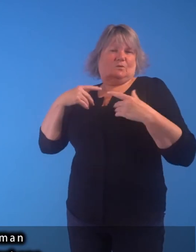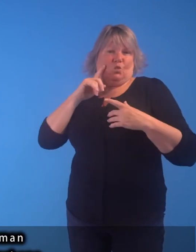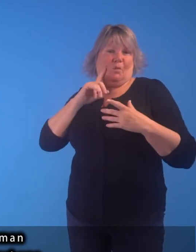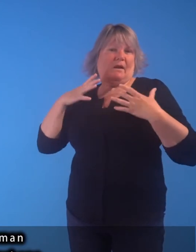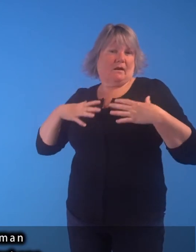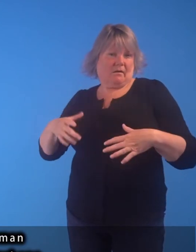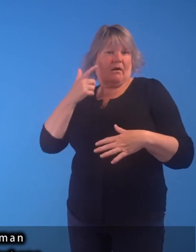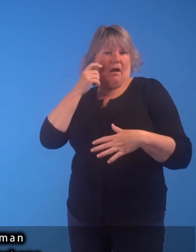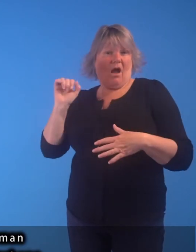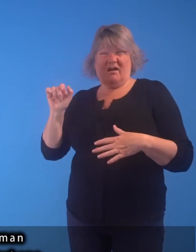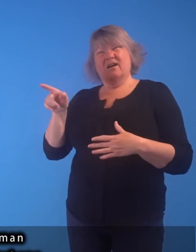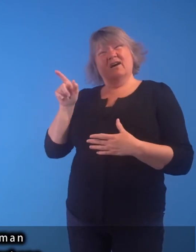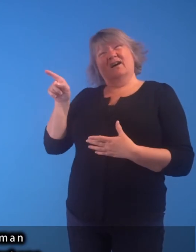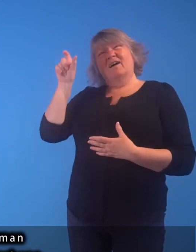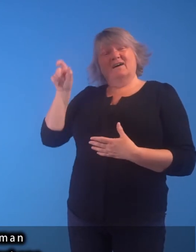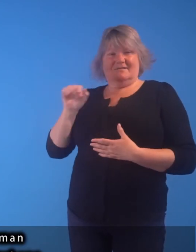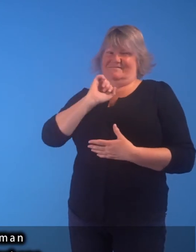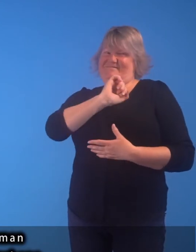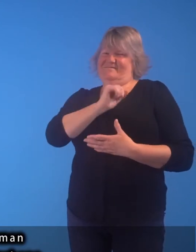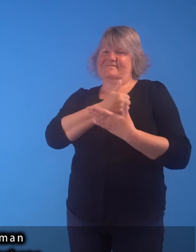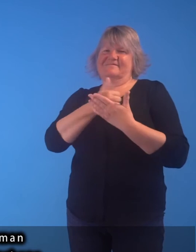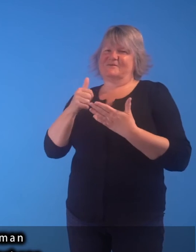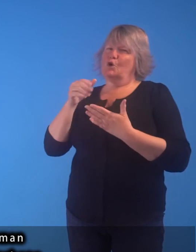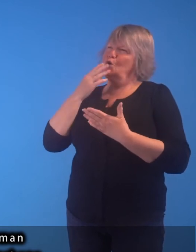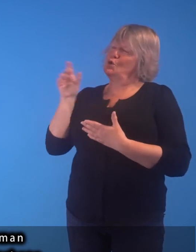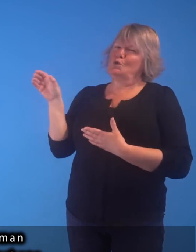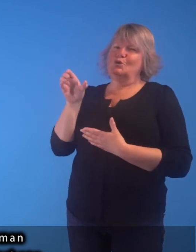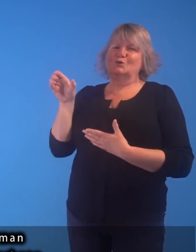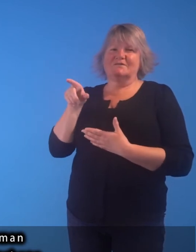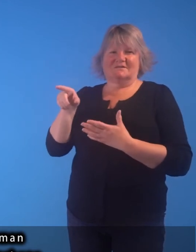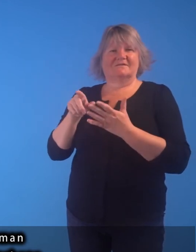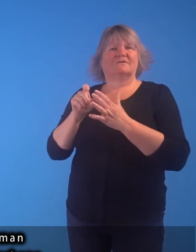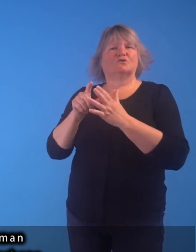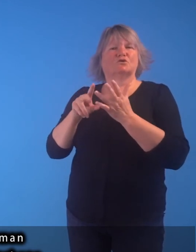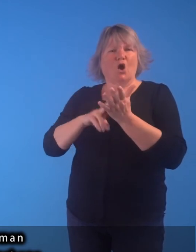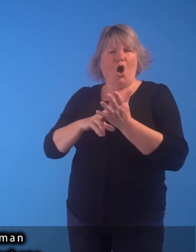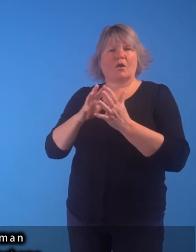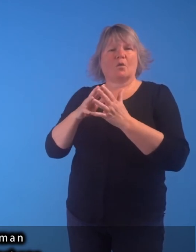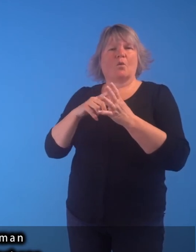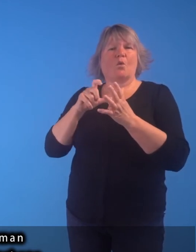The elegantly dressed young woman is his long-standing muse, Dawn Wahope.